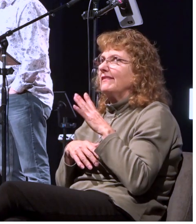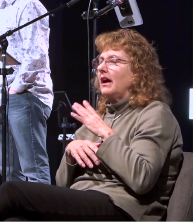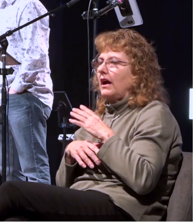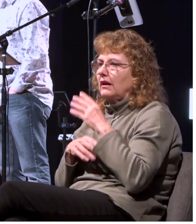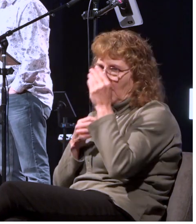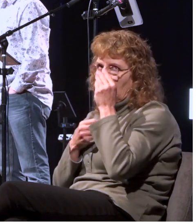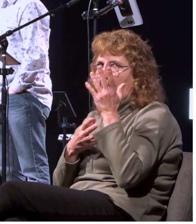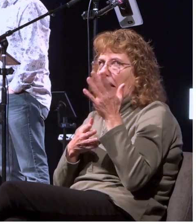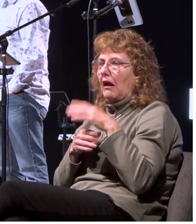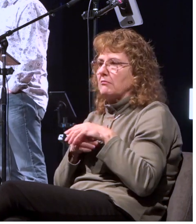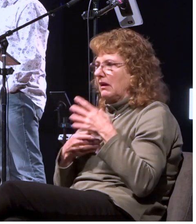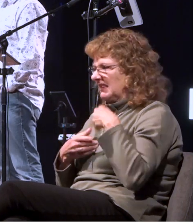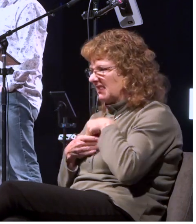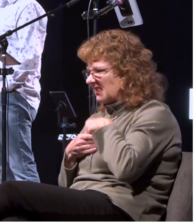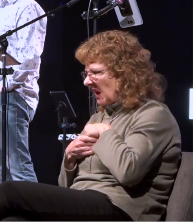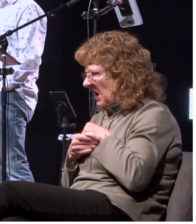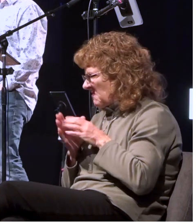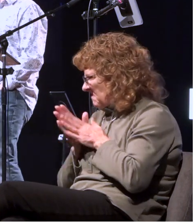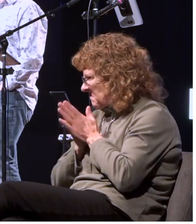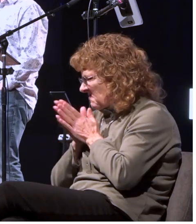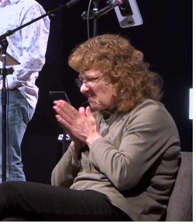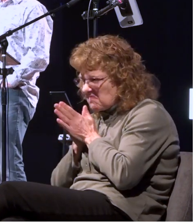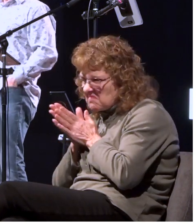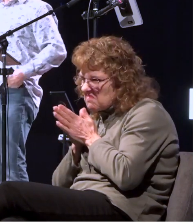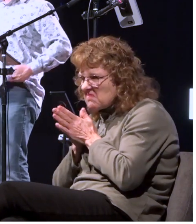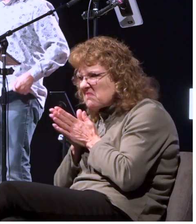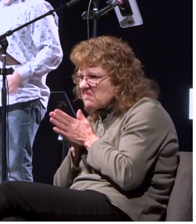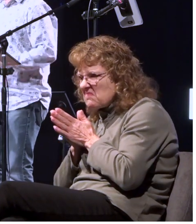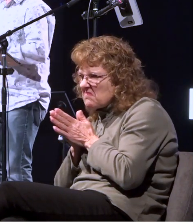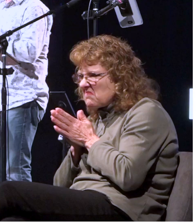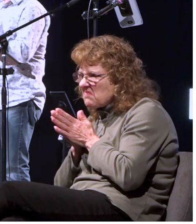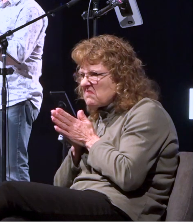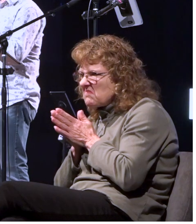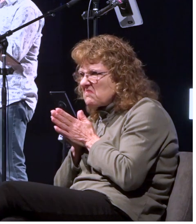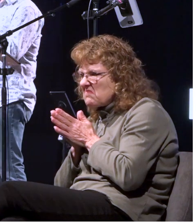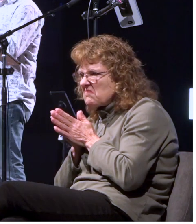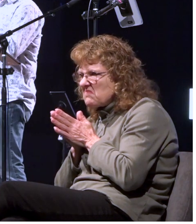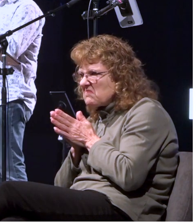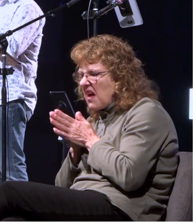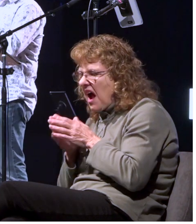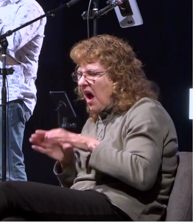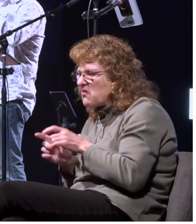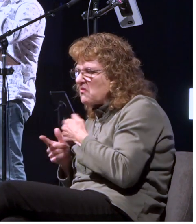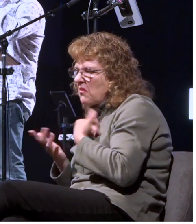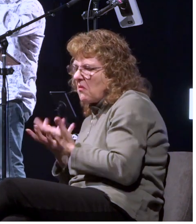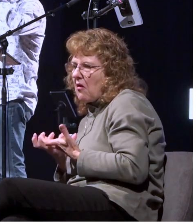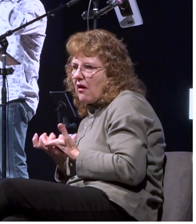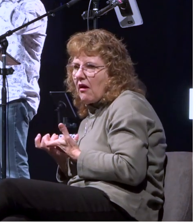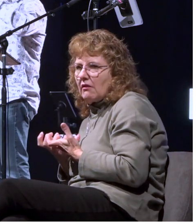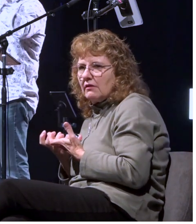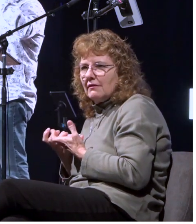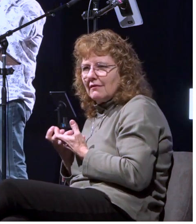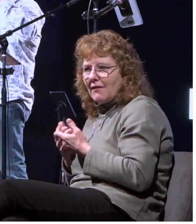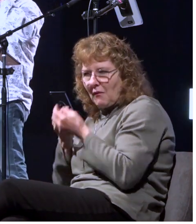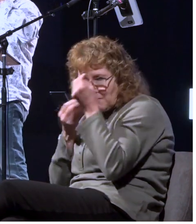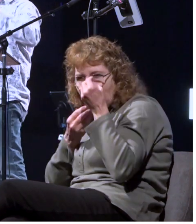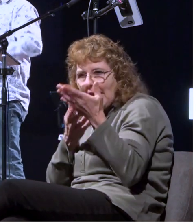they're they their heart is not with you right they're they're they're like i'm you know you you're like